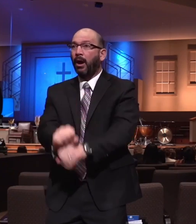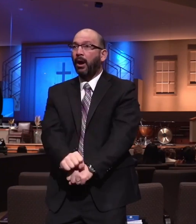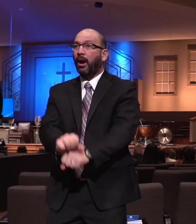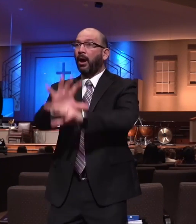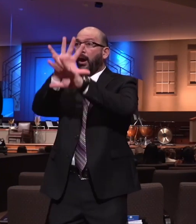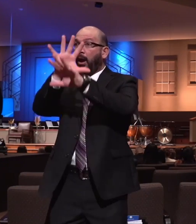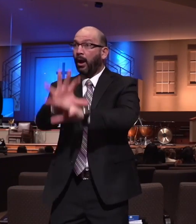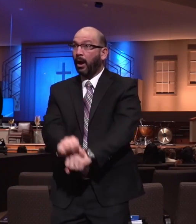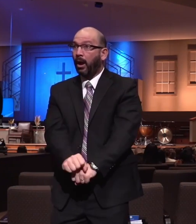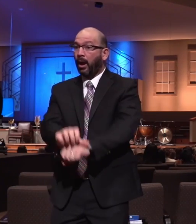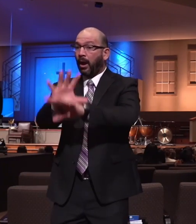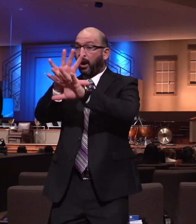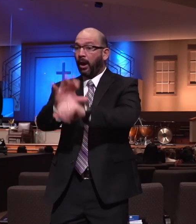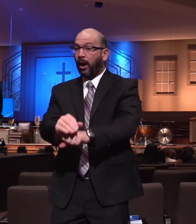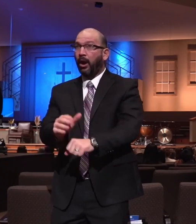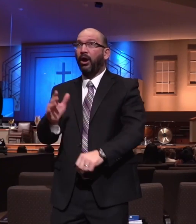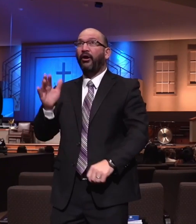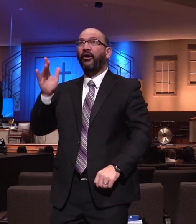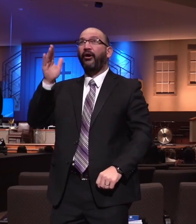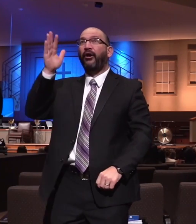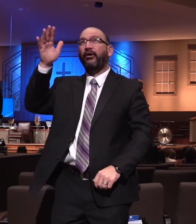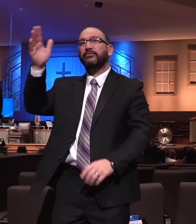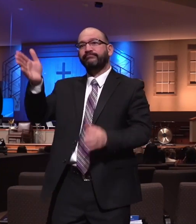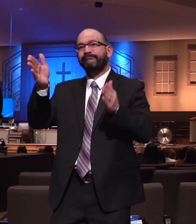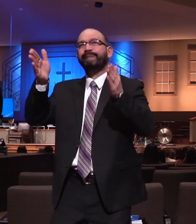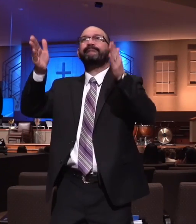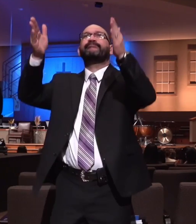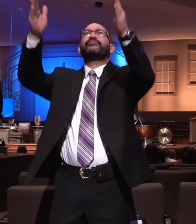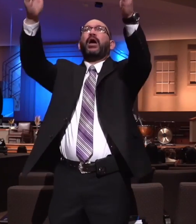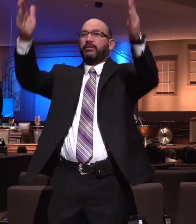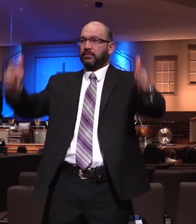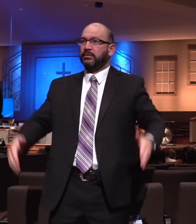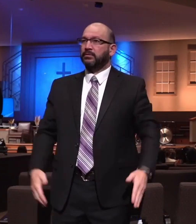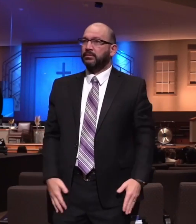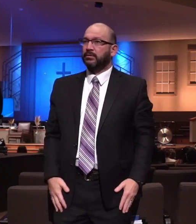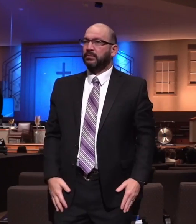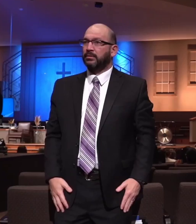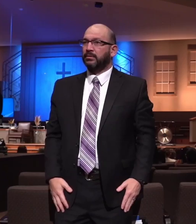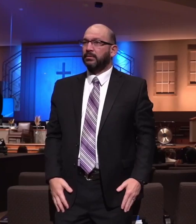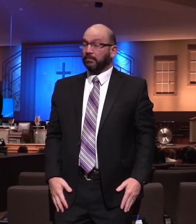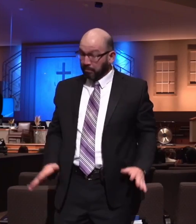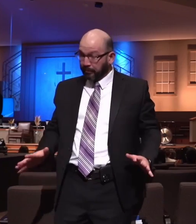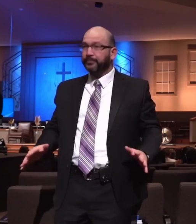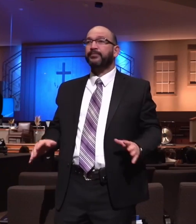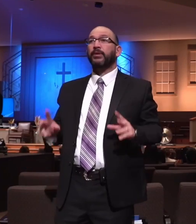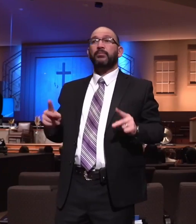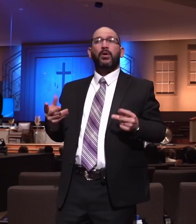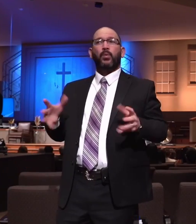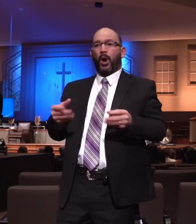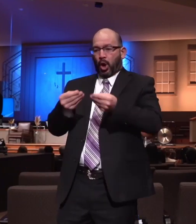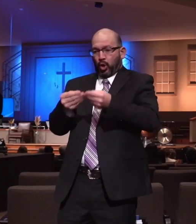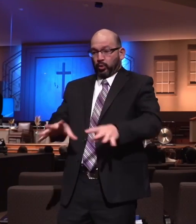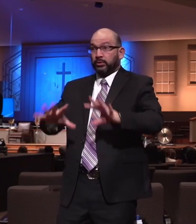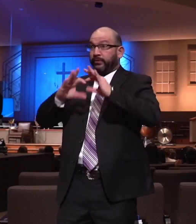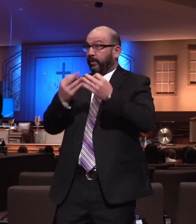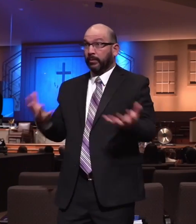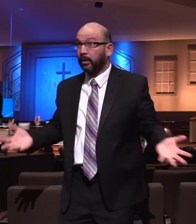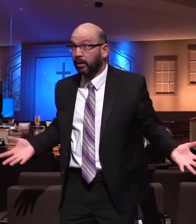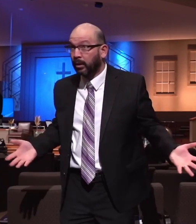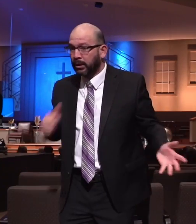sow a habit, it becomes your destiny. Nobody ever wanted to lose their family. Nobody ever wants to lose